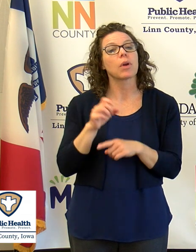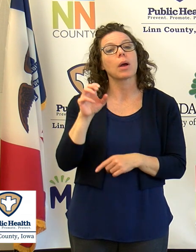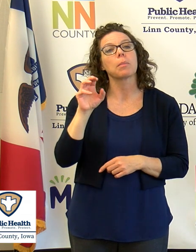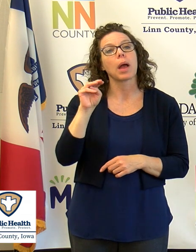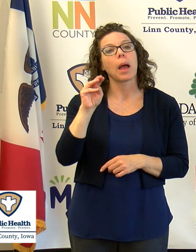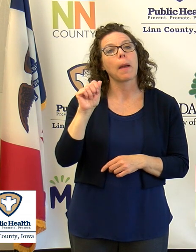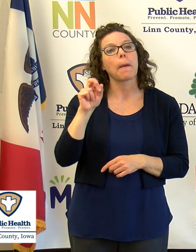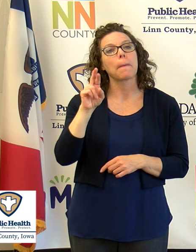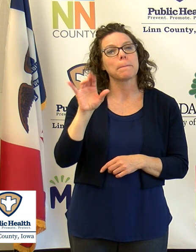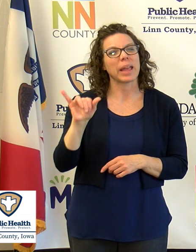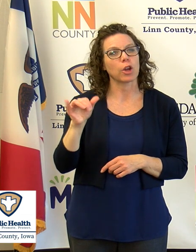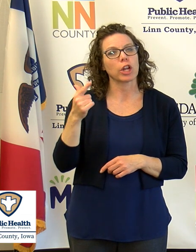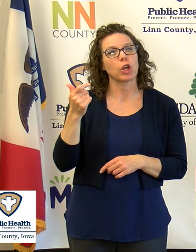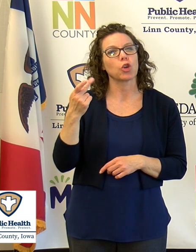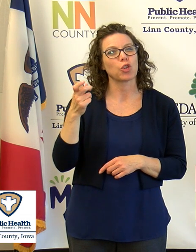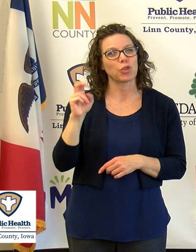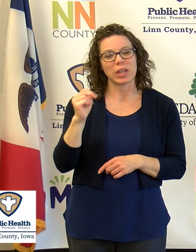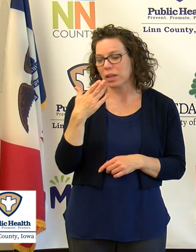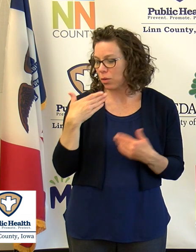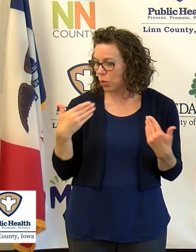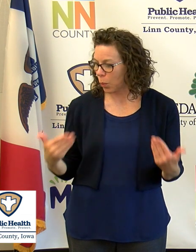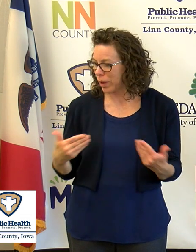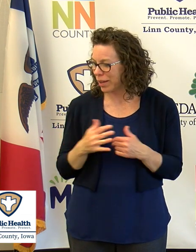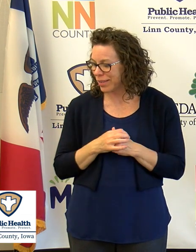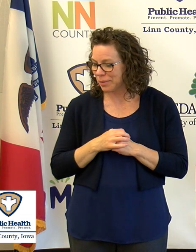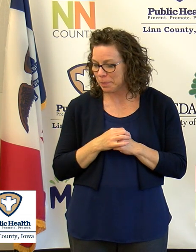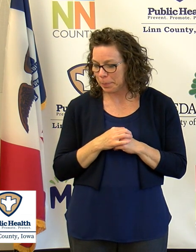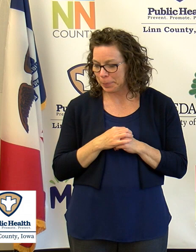Mary, Mary Green. Mary, go ahead with your question.